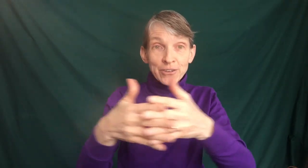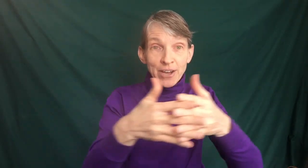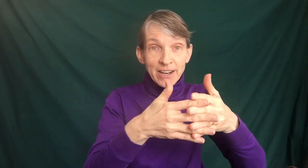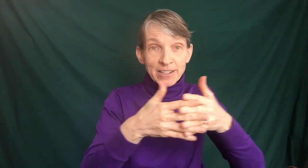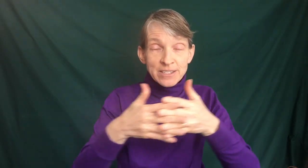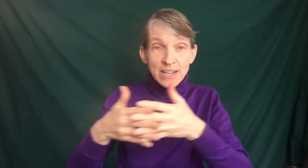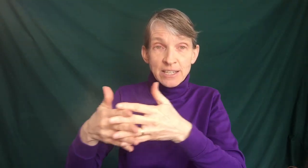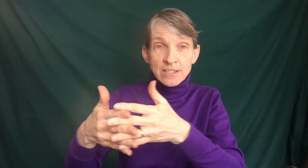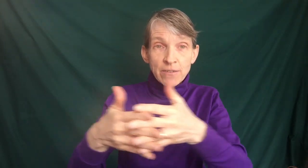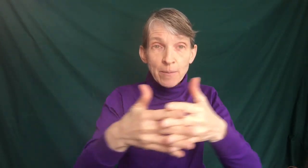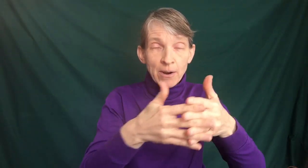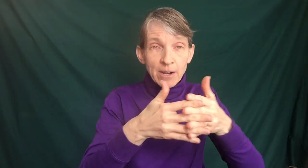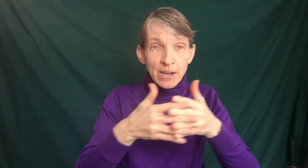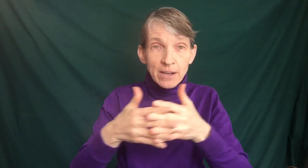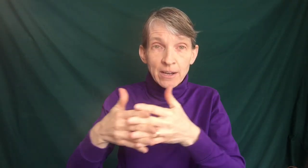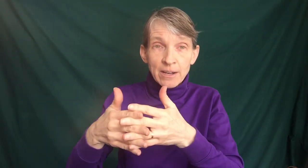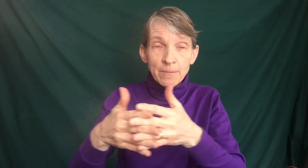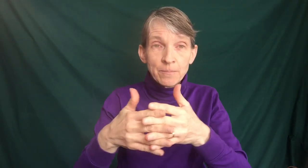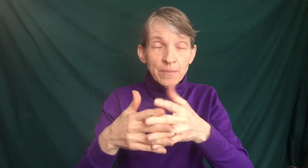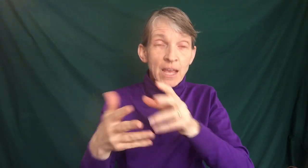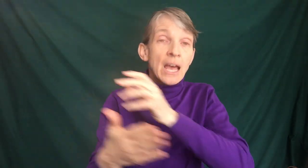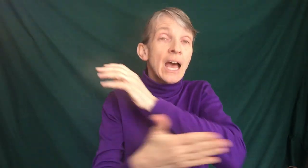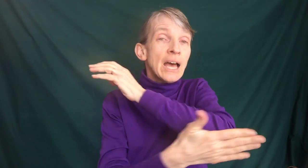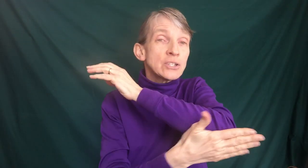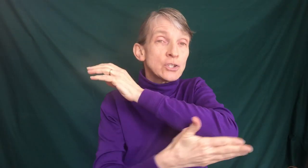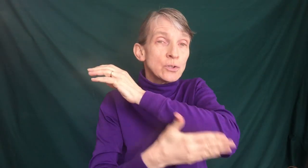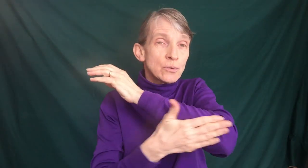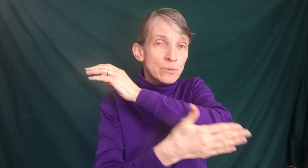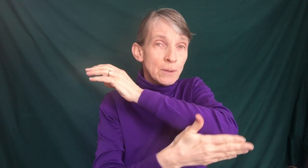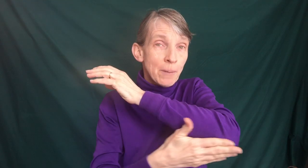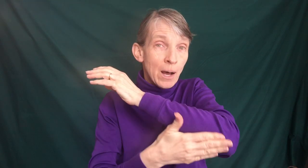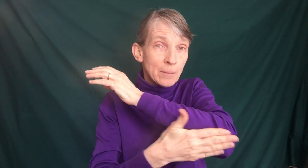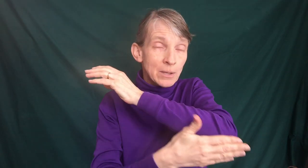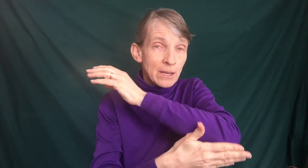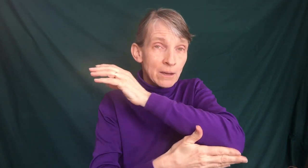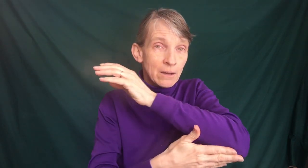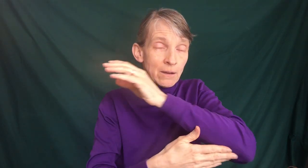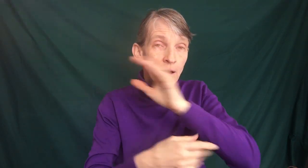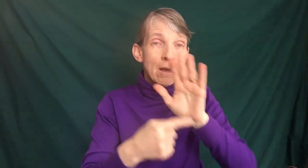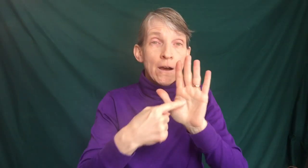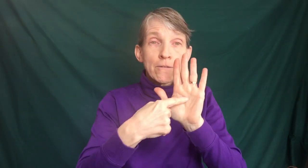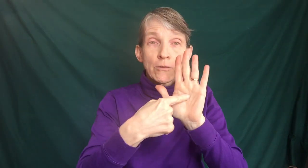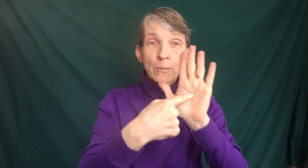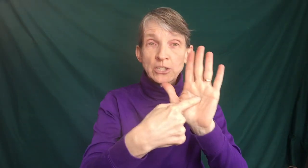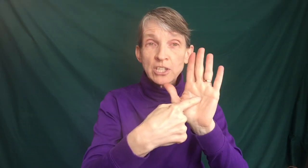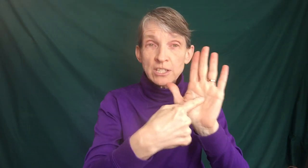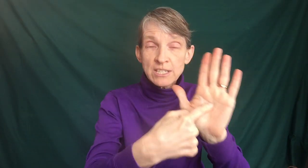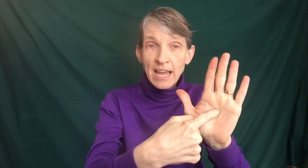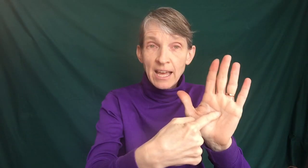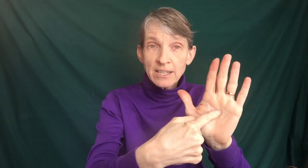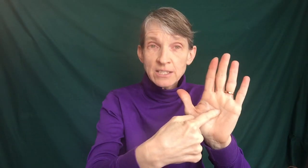the United States of America and to the Republic for which it stands,